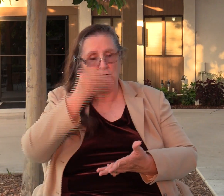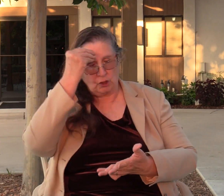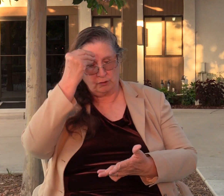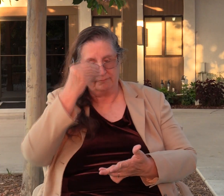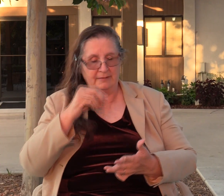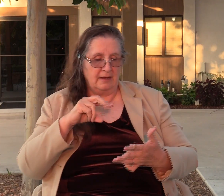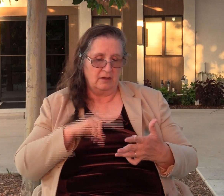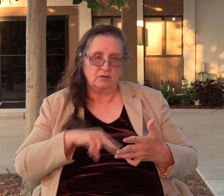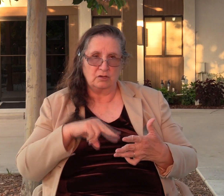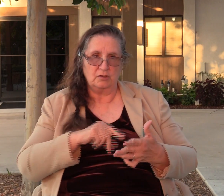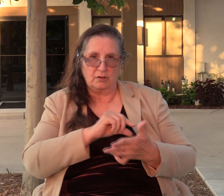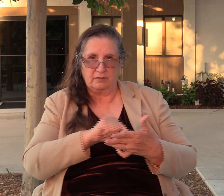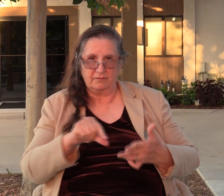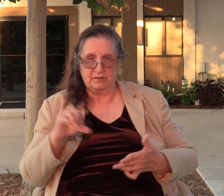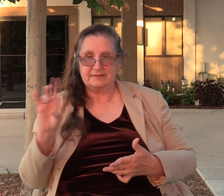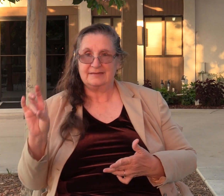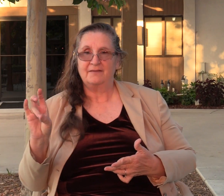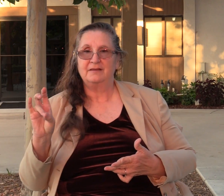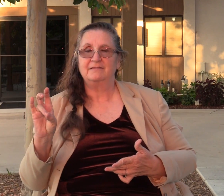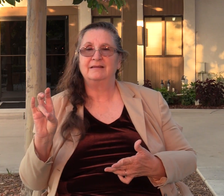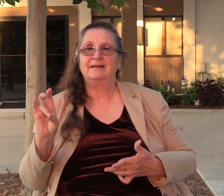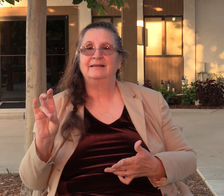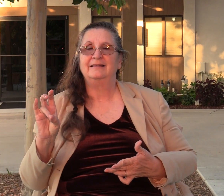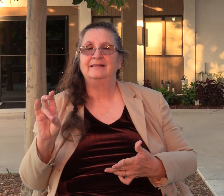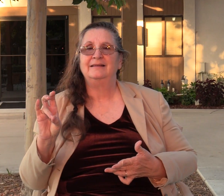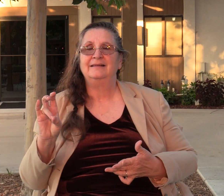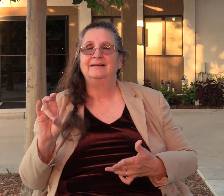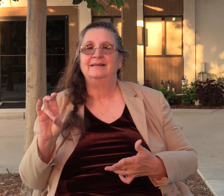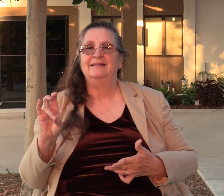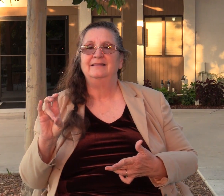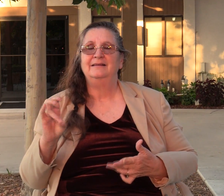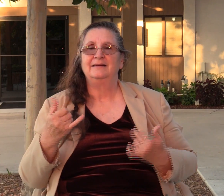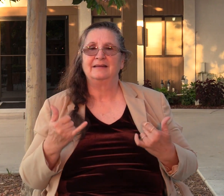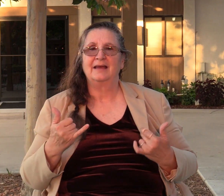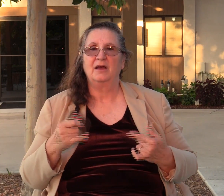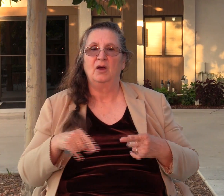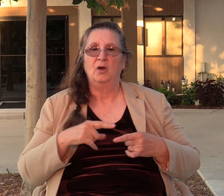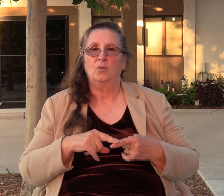verse 7. It says, Now, when they told Jotham,